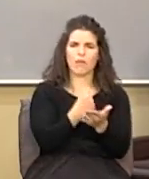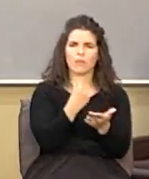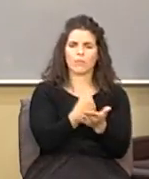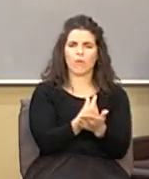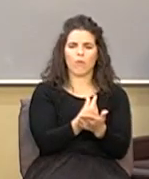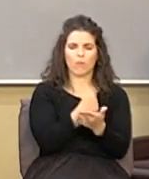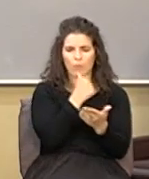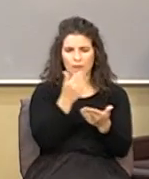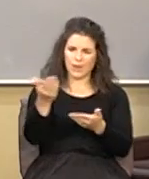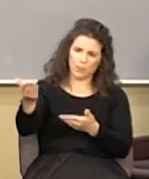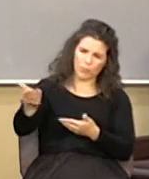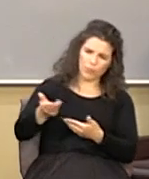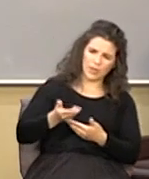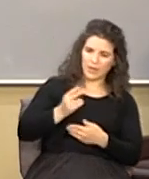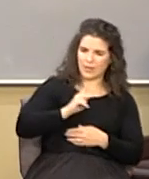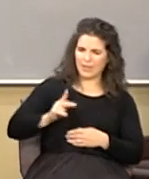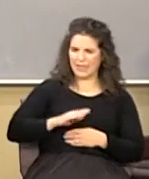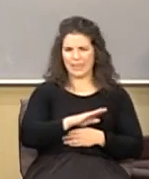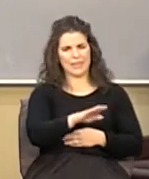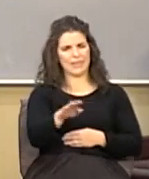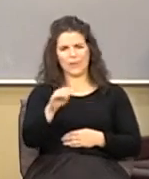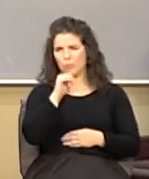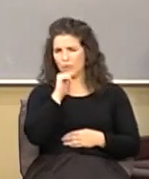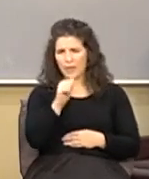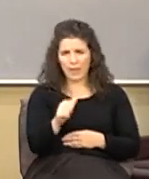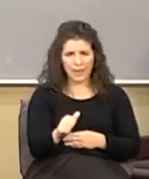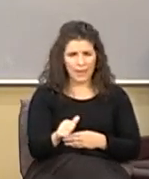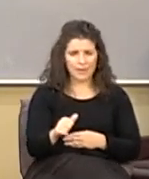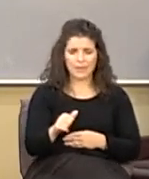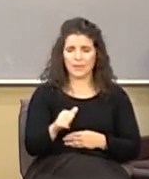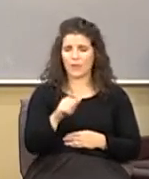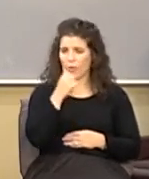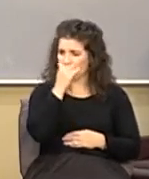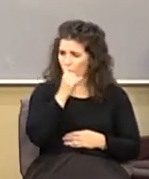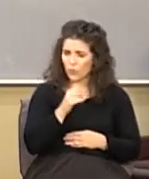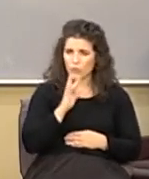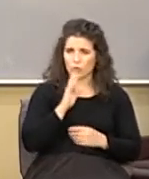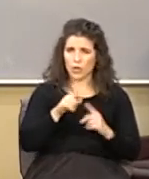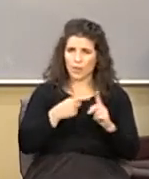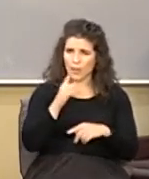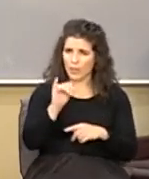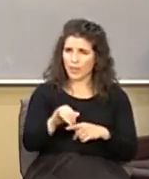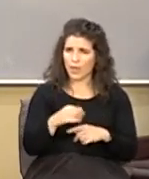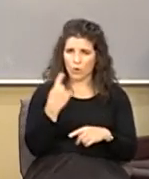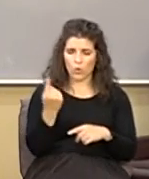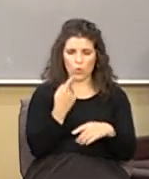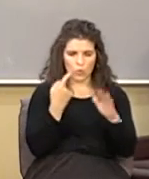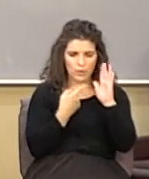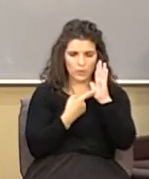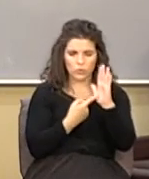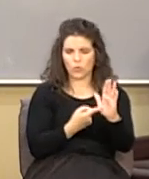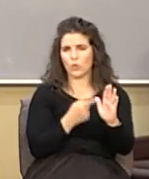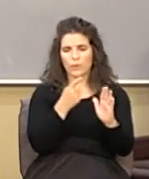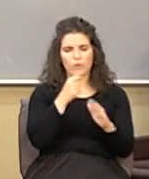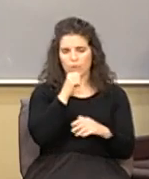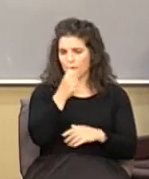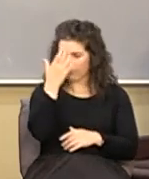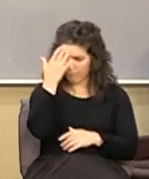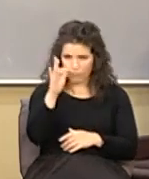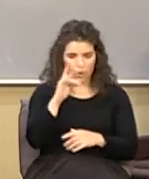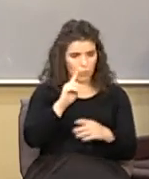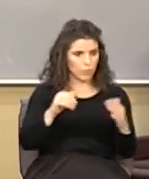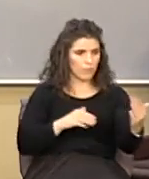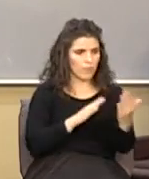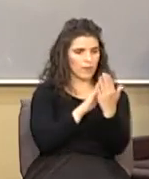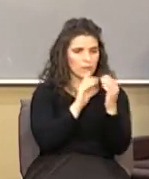we're not bringing in the kingdom today and all the foolish talk about doing it only demonstrates that you're impotent when it comes to facing